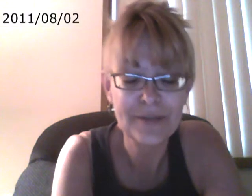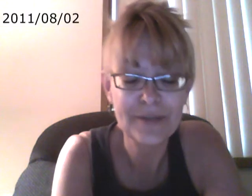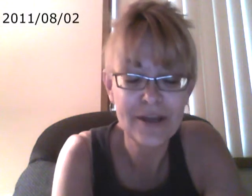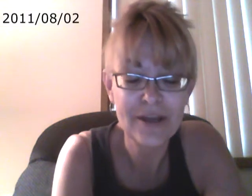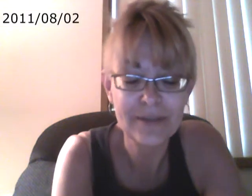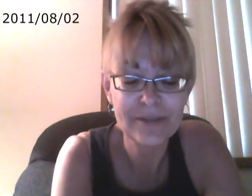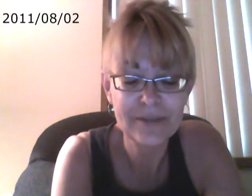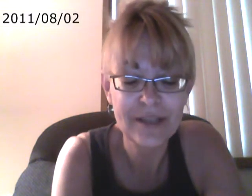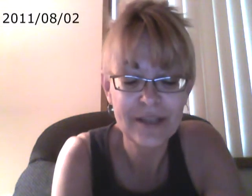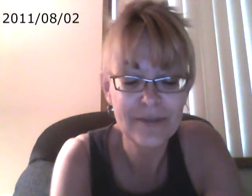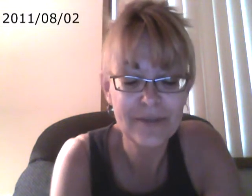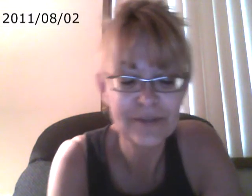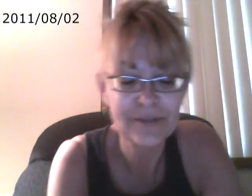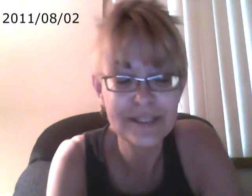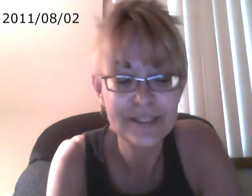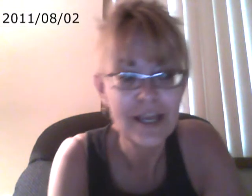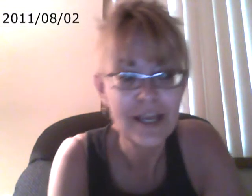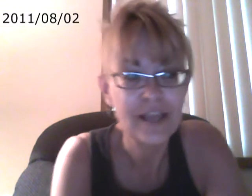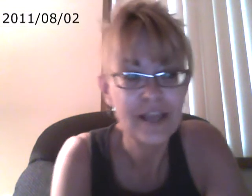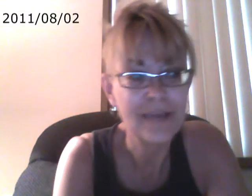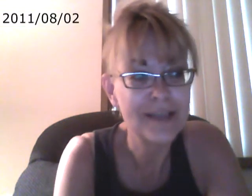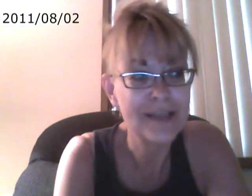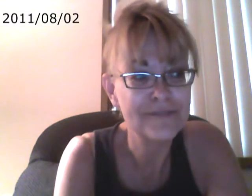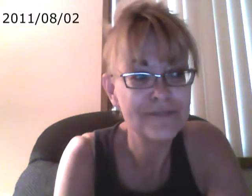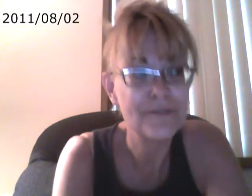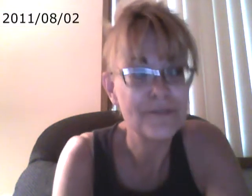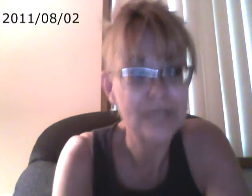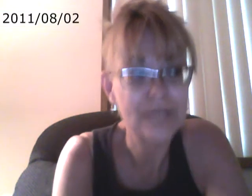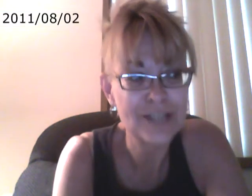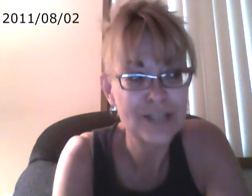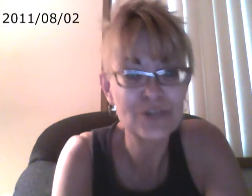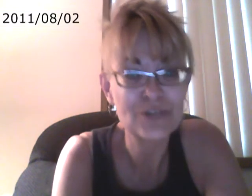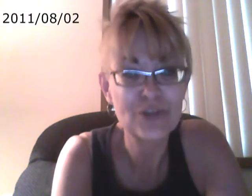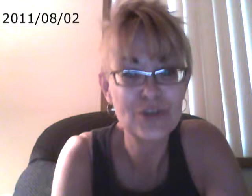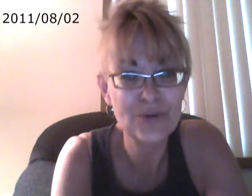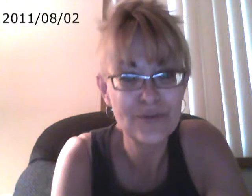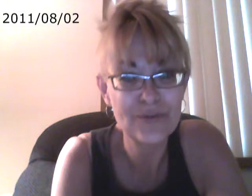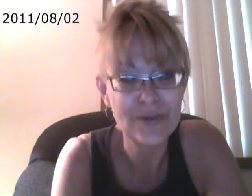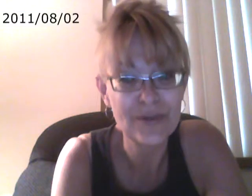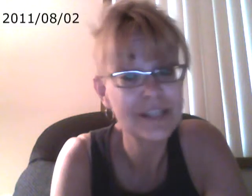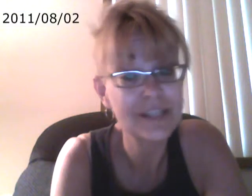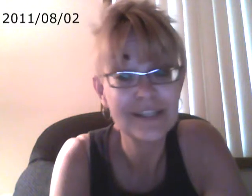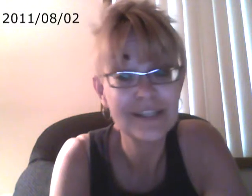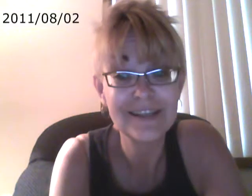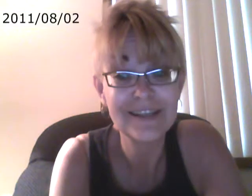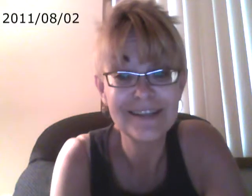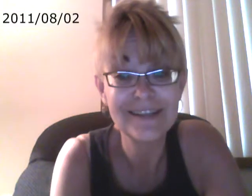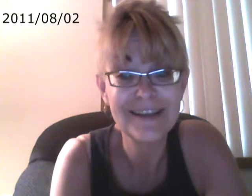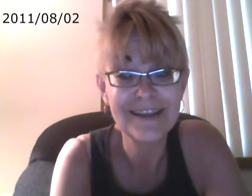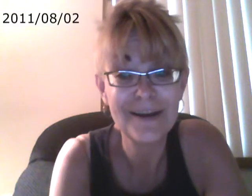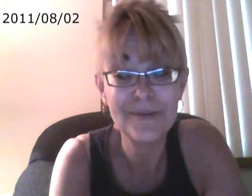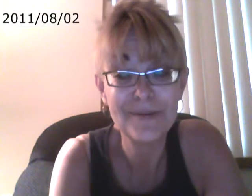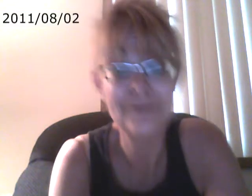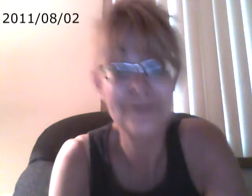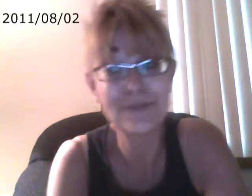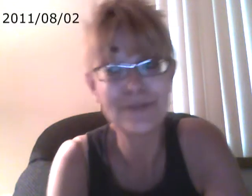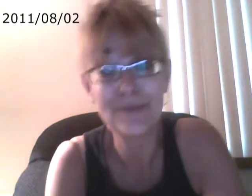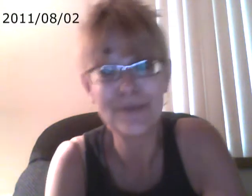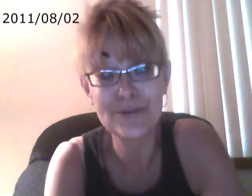talking about. But there is a massive potential cure for it if you use some of the tools